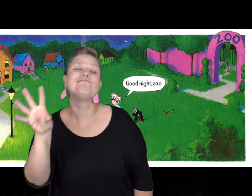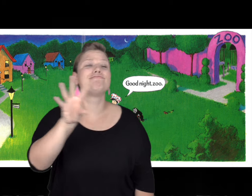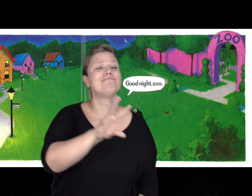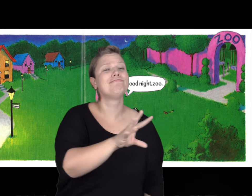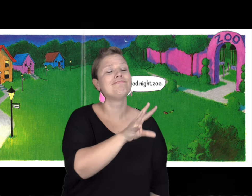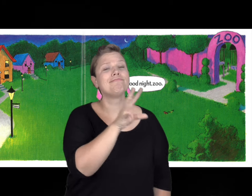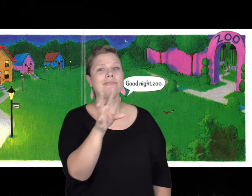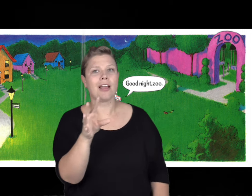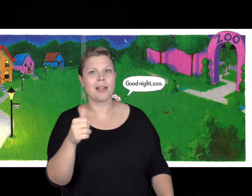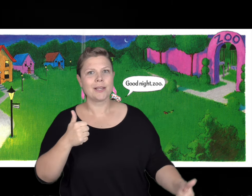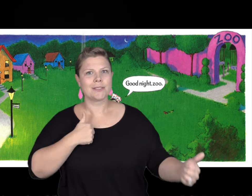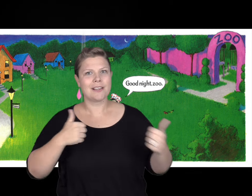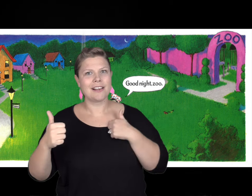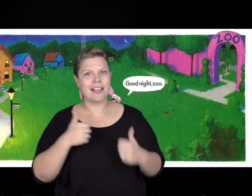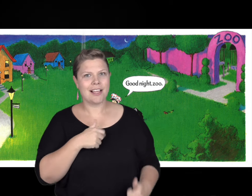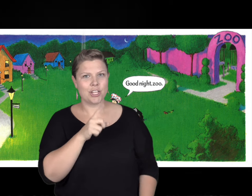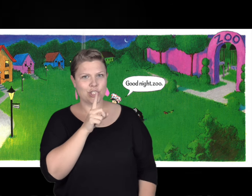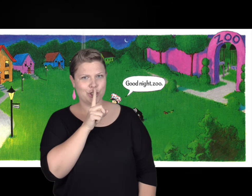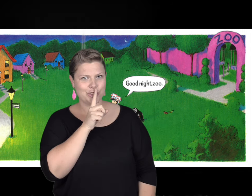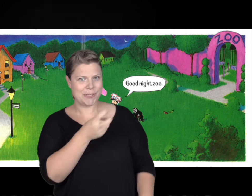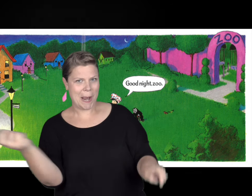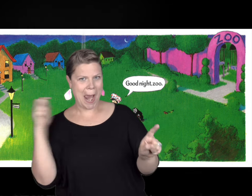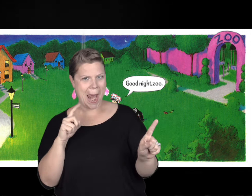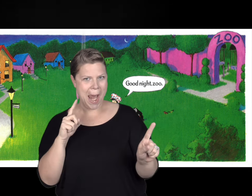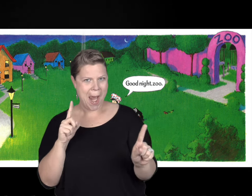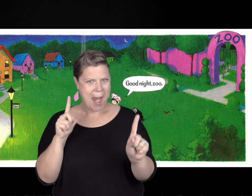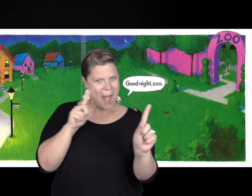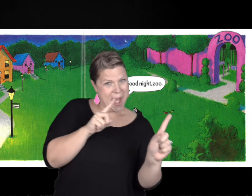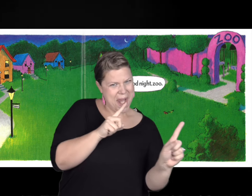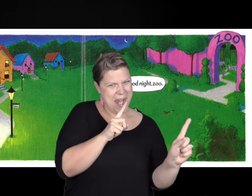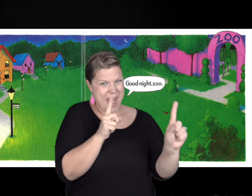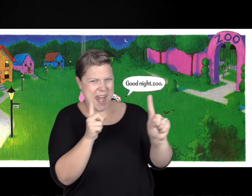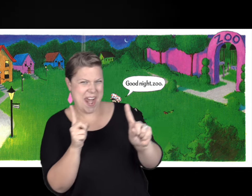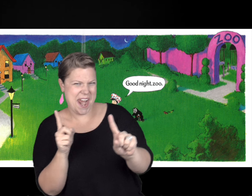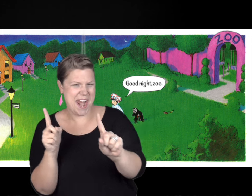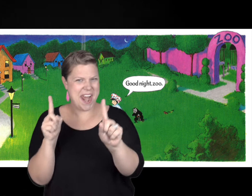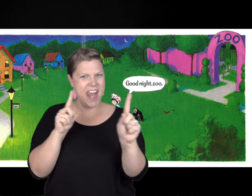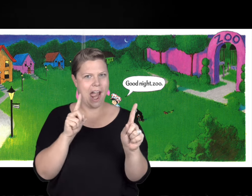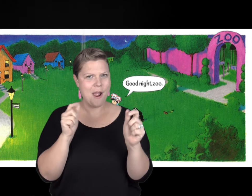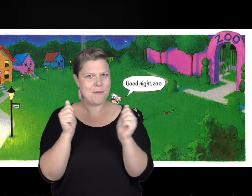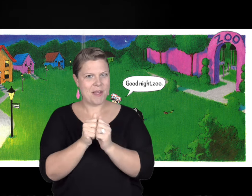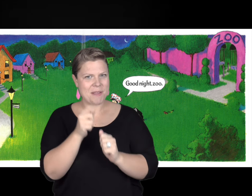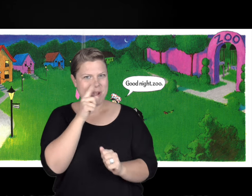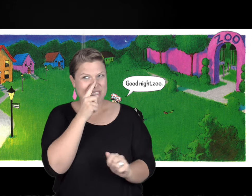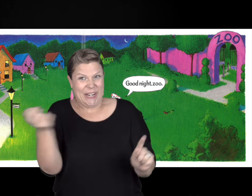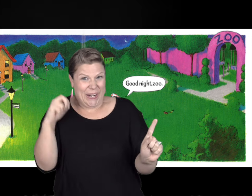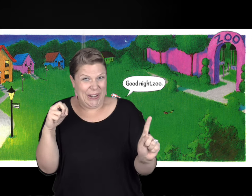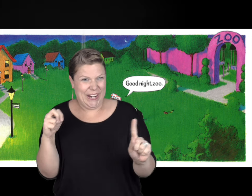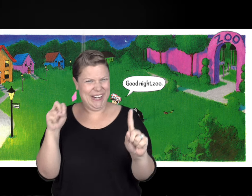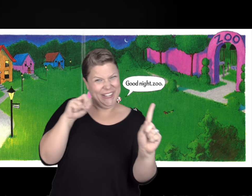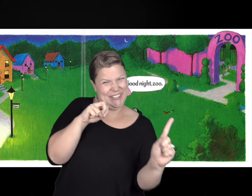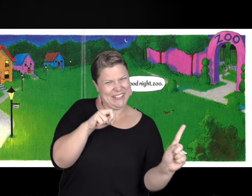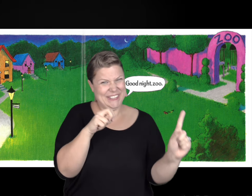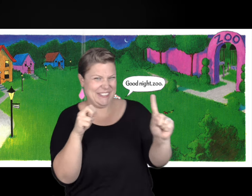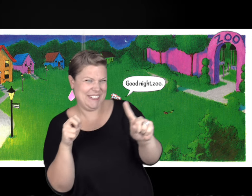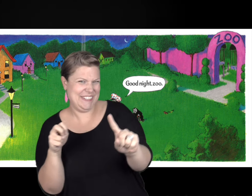she walked back to the house with her flashlight with the gorilla right behind her